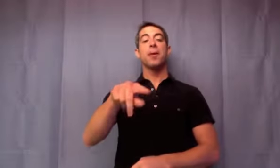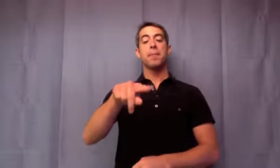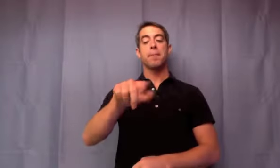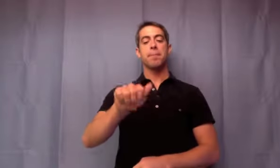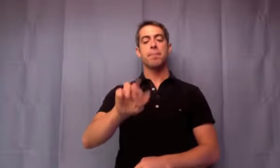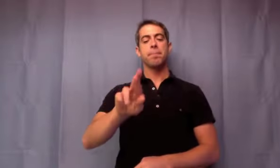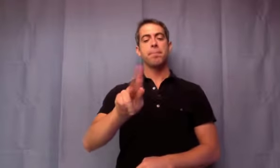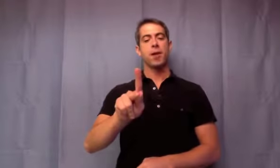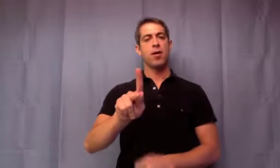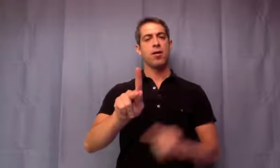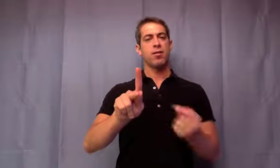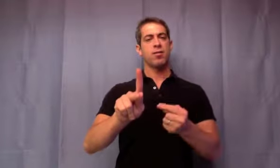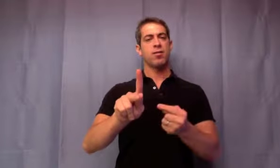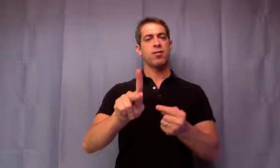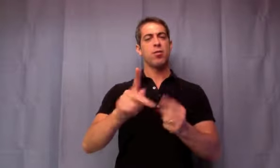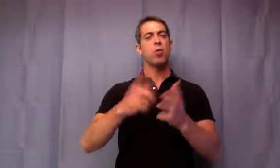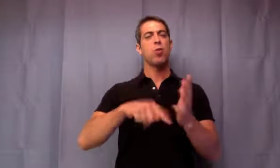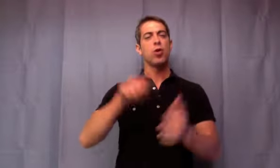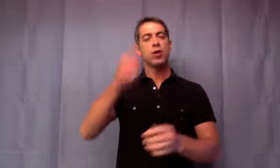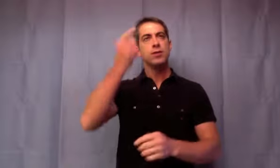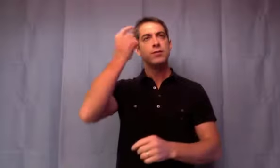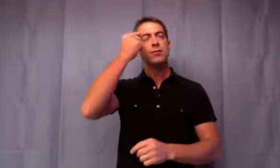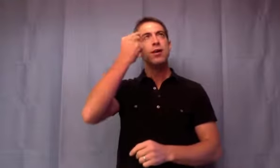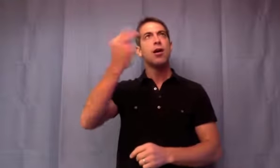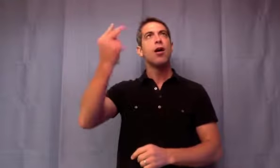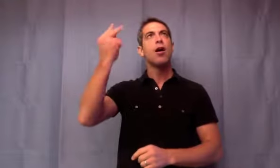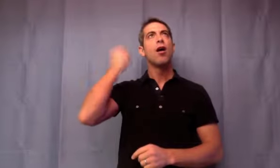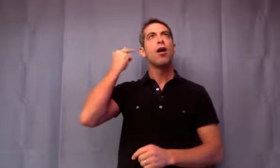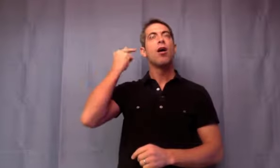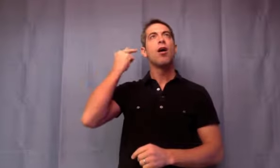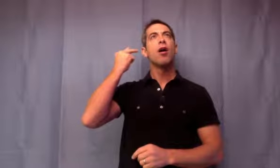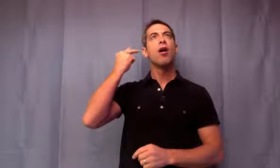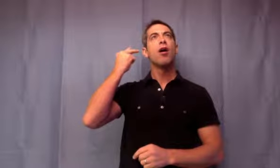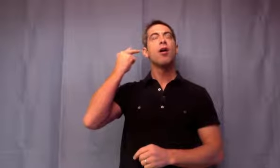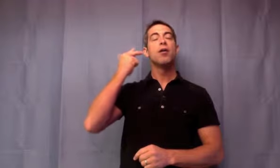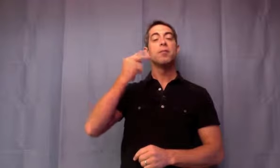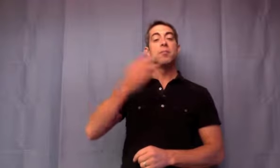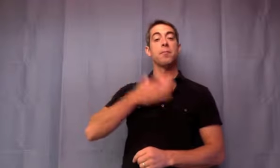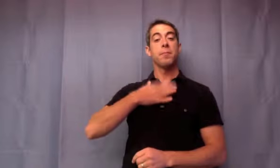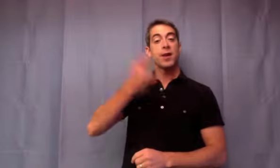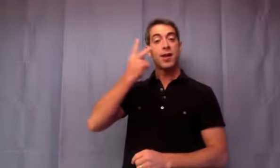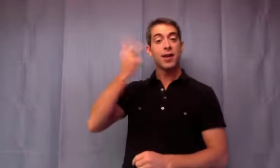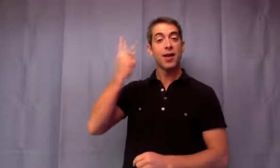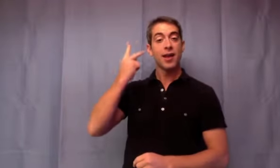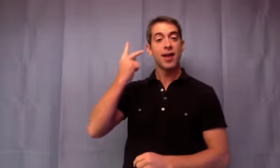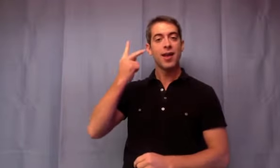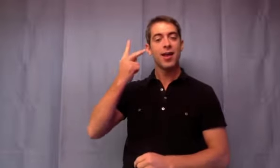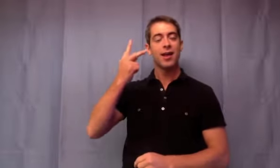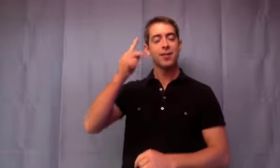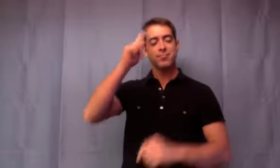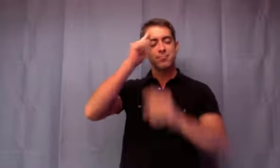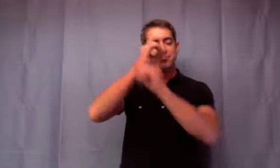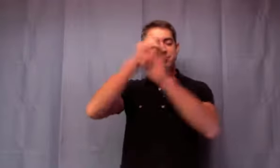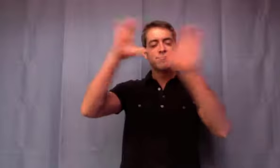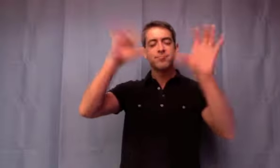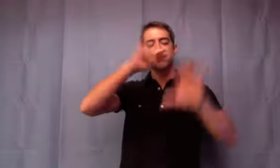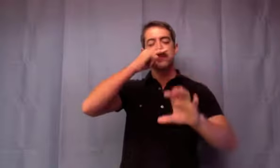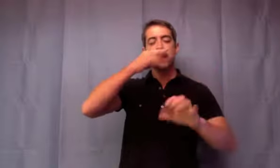For me, it's an image of children playing, smelling freshly cut grass, and